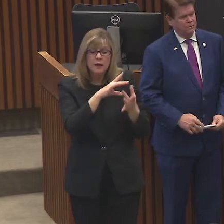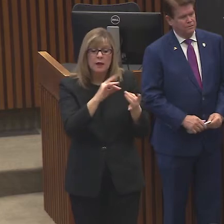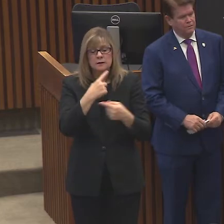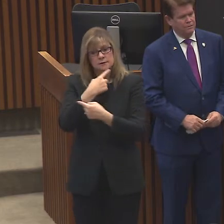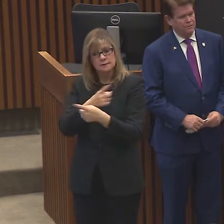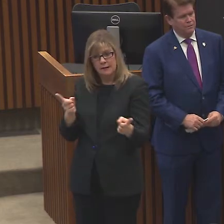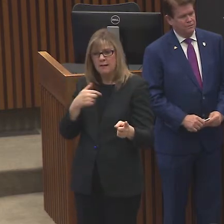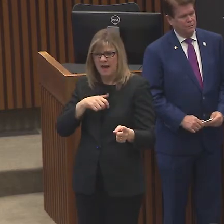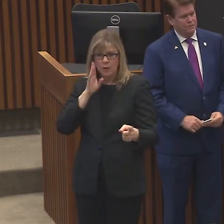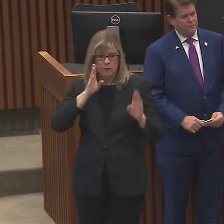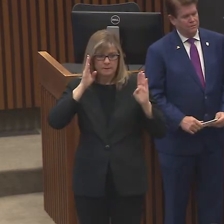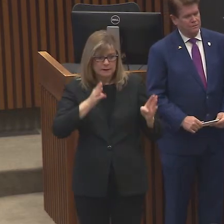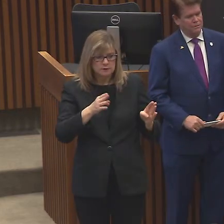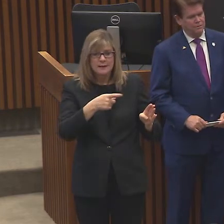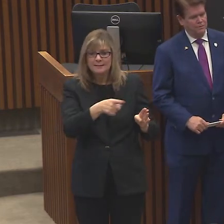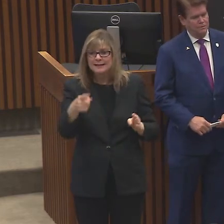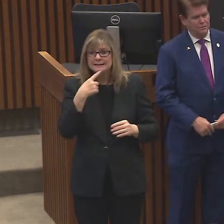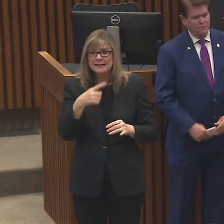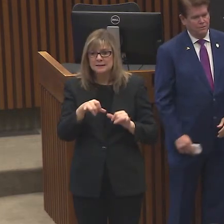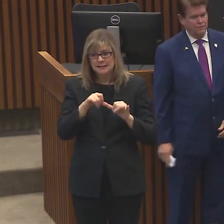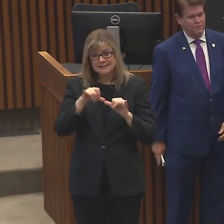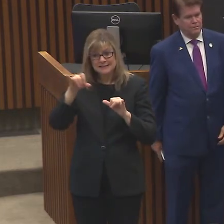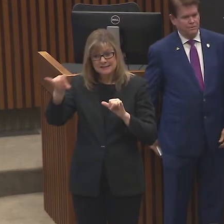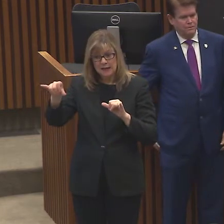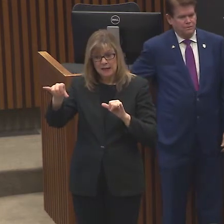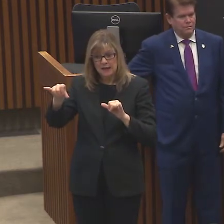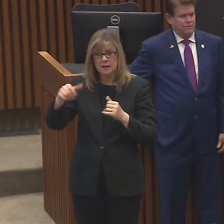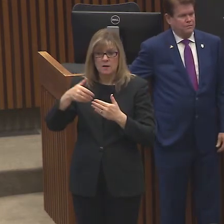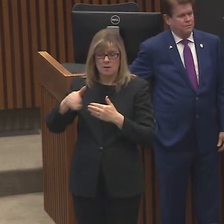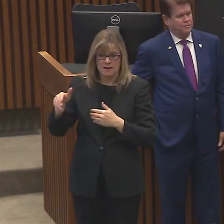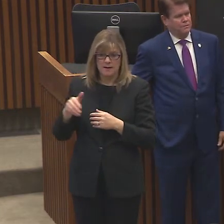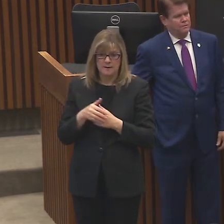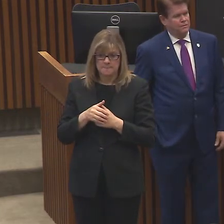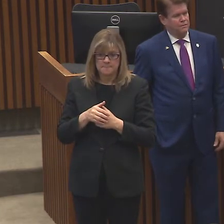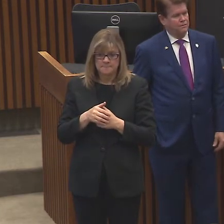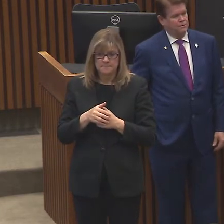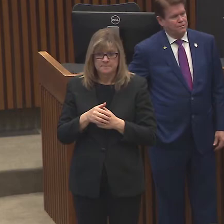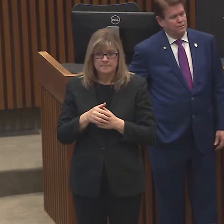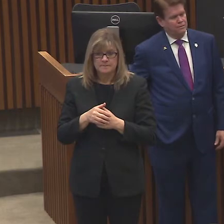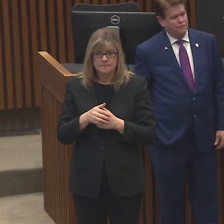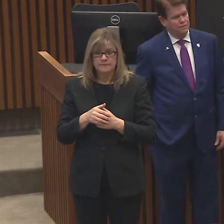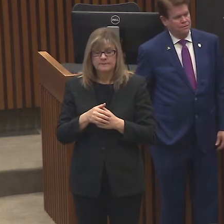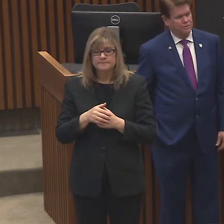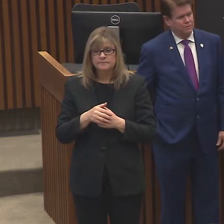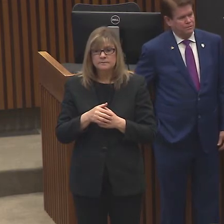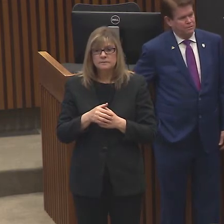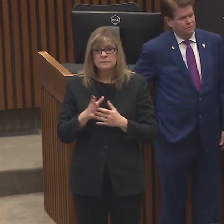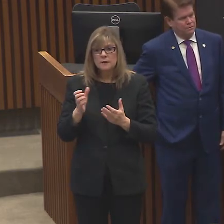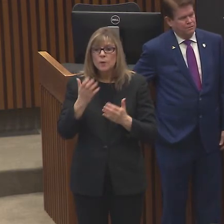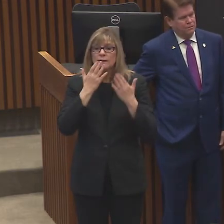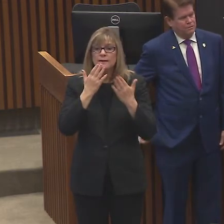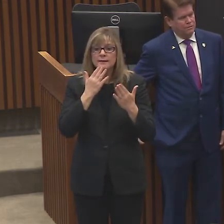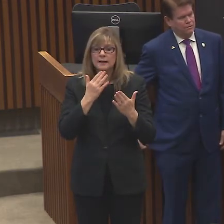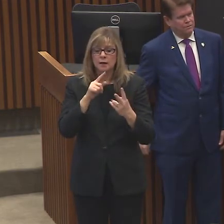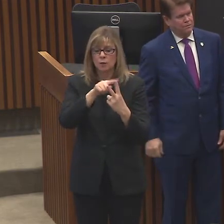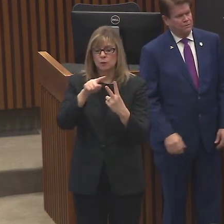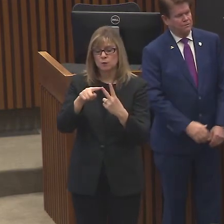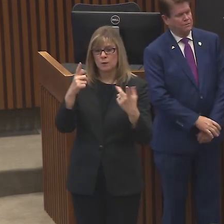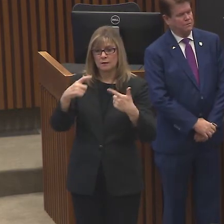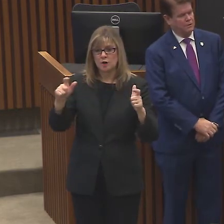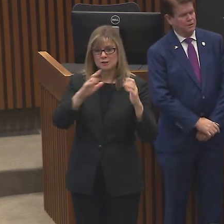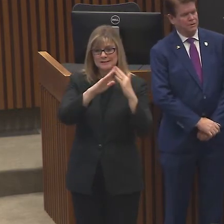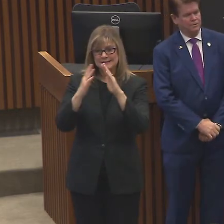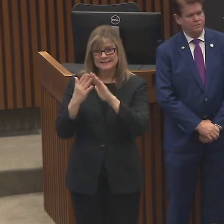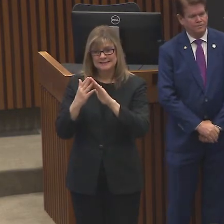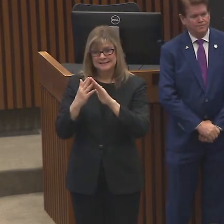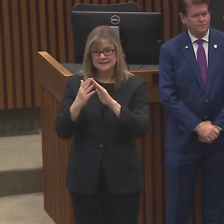and that is stay away. I want to personally thank the two leaders of our cities, the largest cities that we have in Tarrant County. I